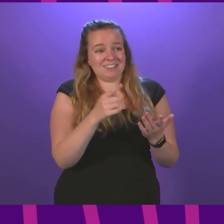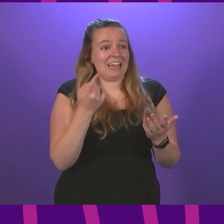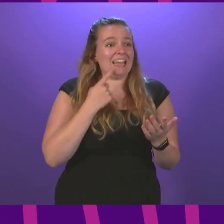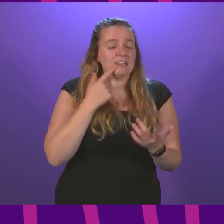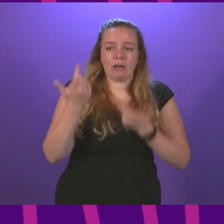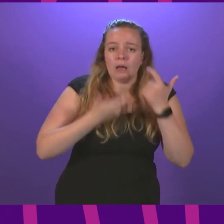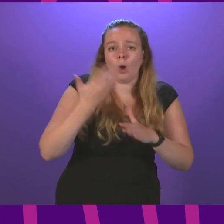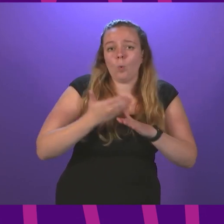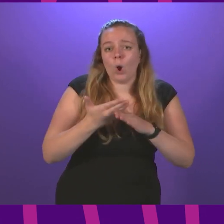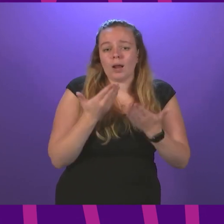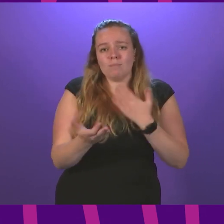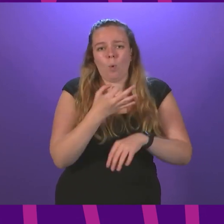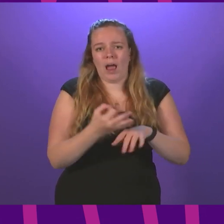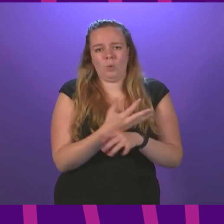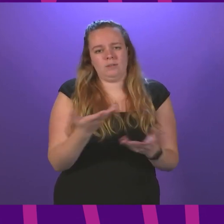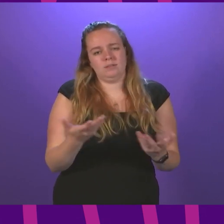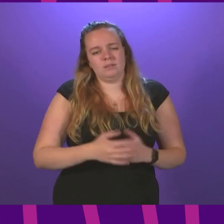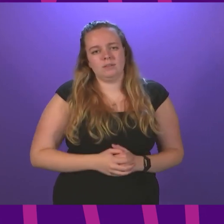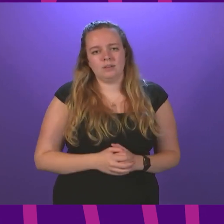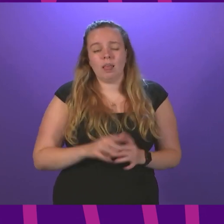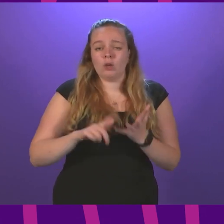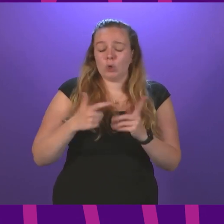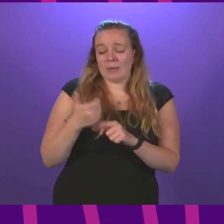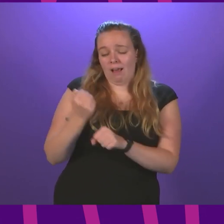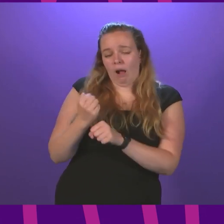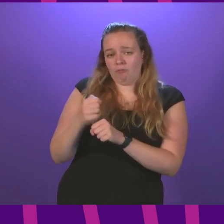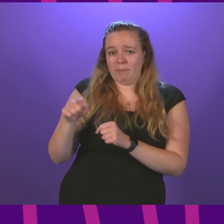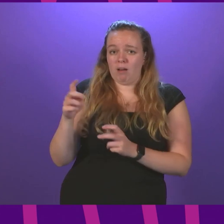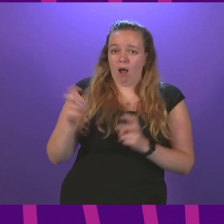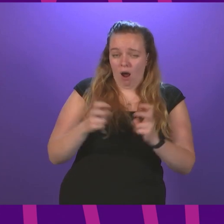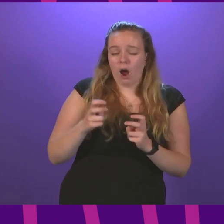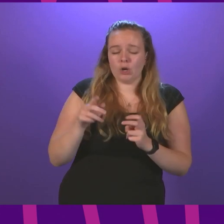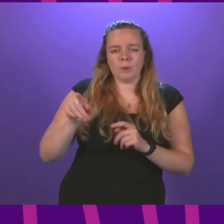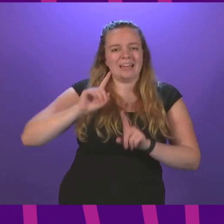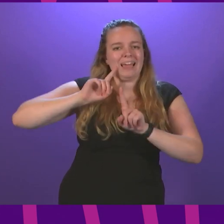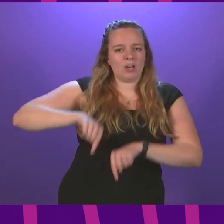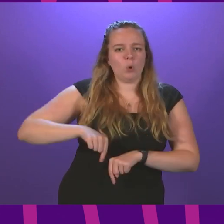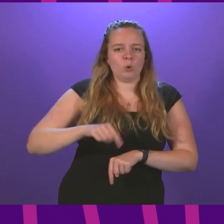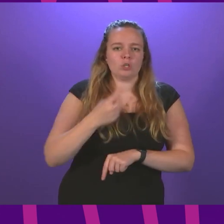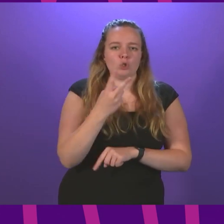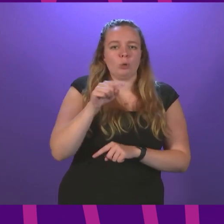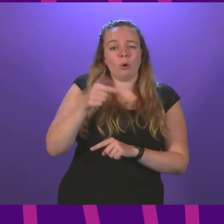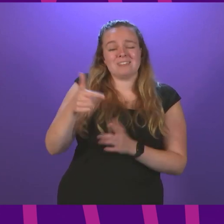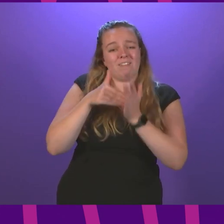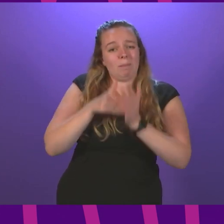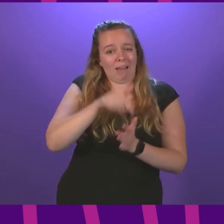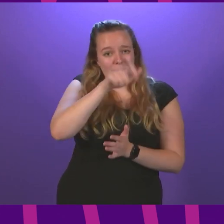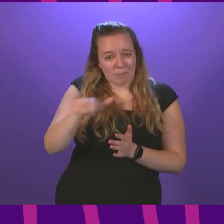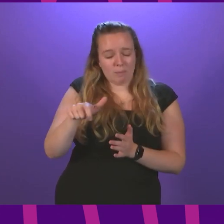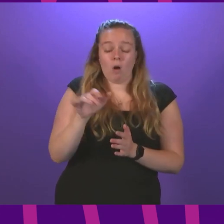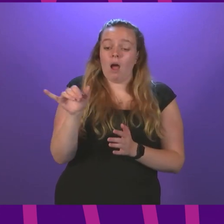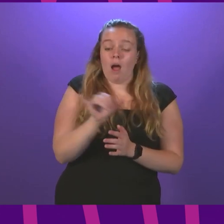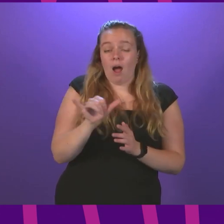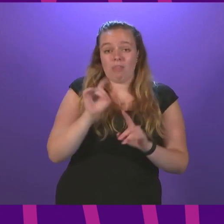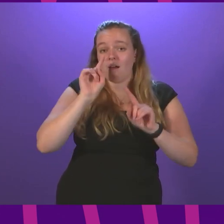them to find and work longer hours. The UK Government's argument also ignores the estimated 2.7 million people who are either